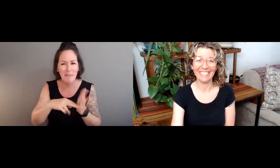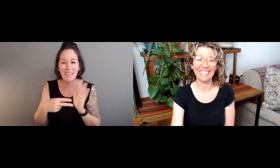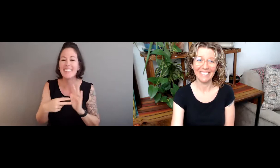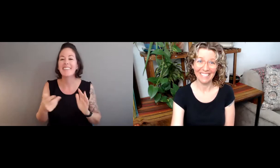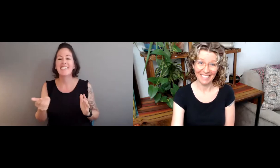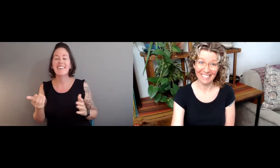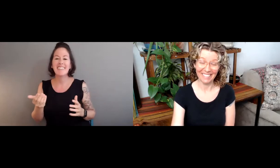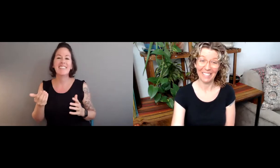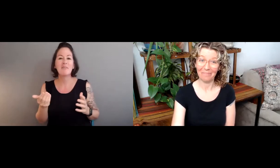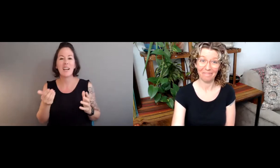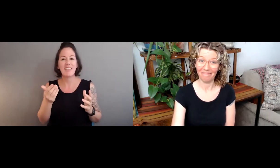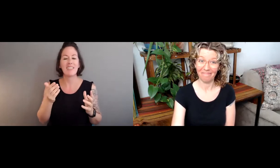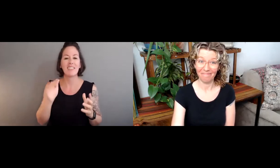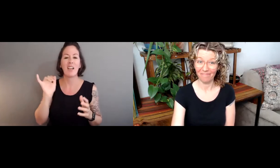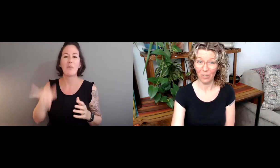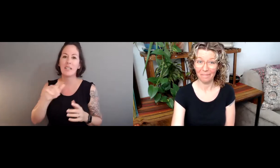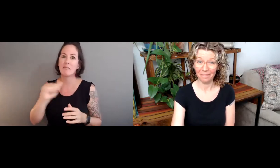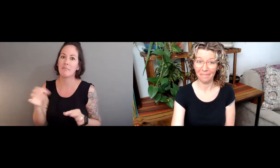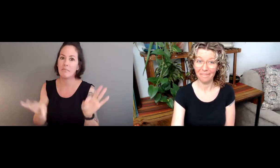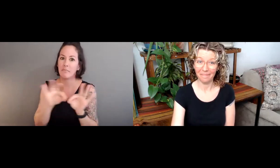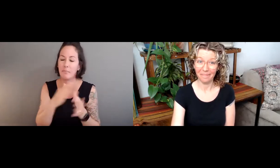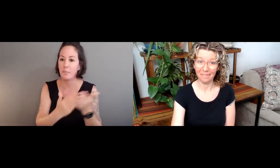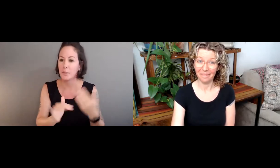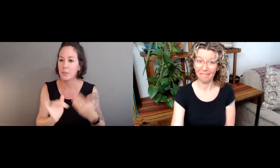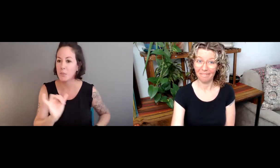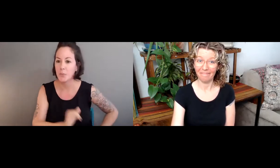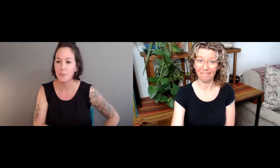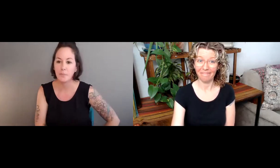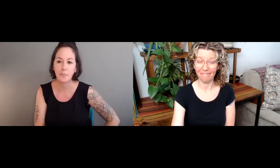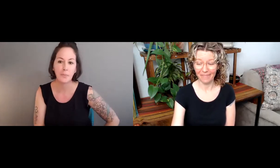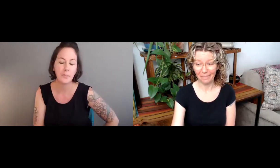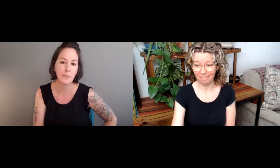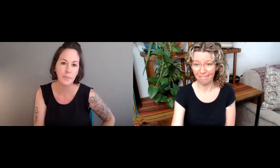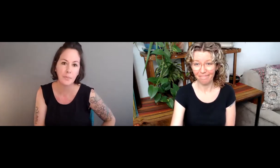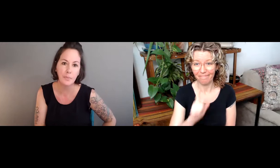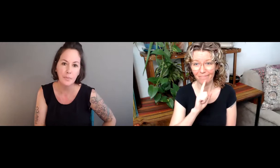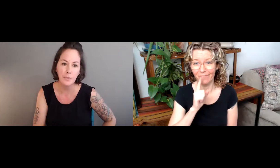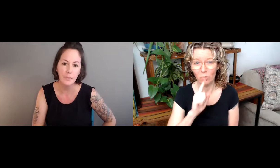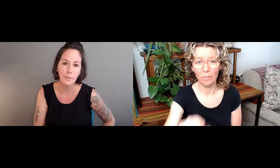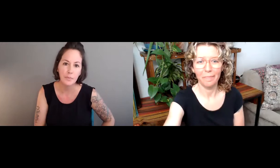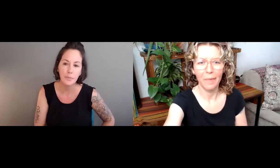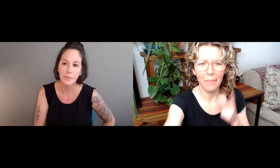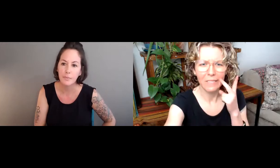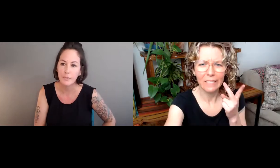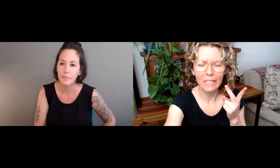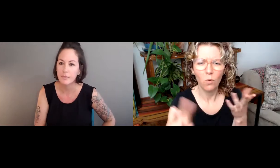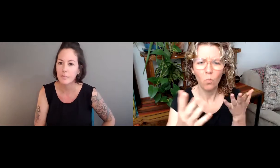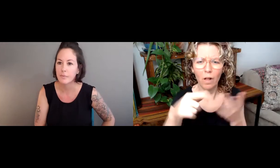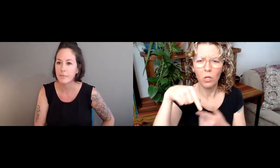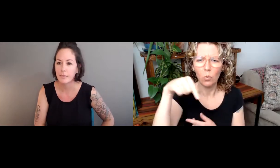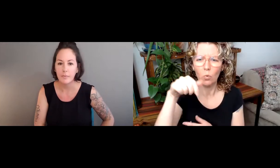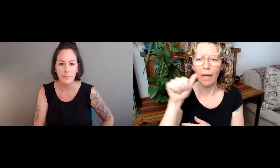I'm of course not going in order, but you understand what I mean about capturing all of that information, which is a critical piece of documentation as well.